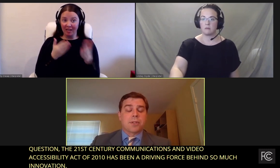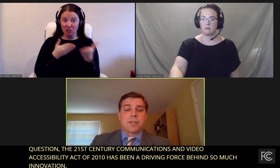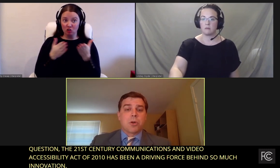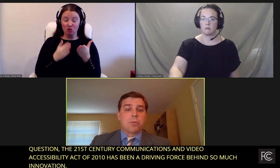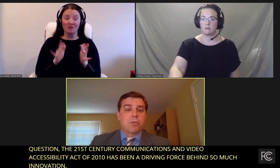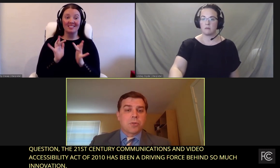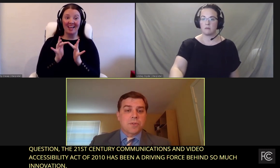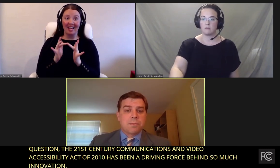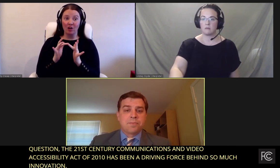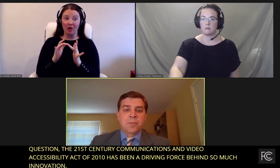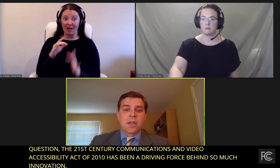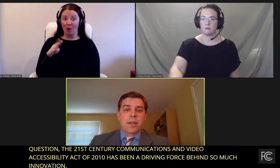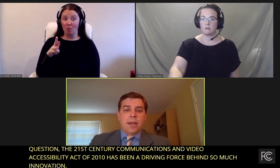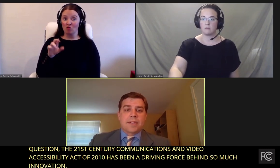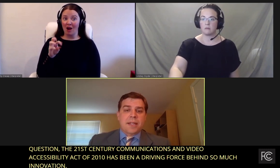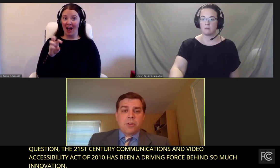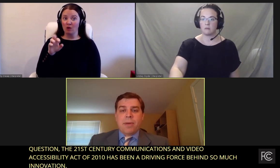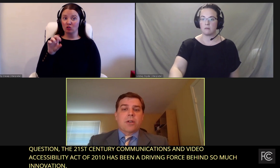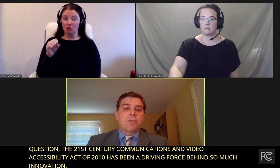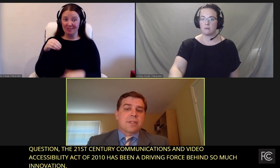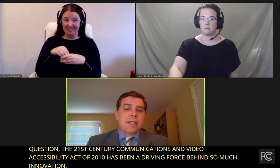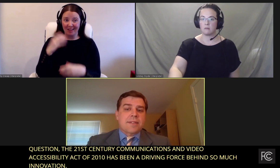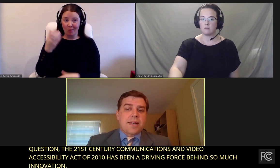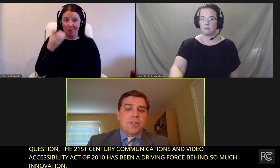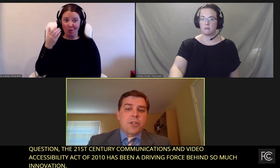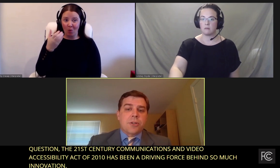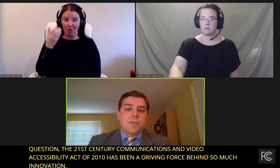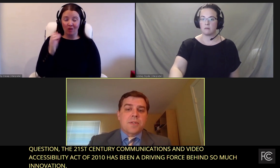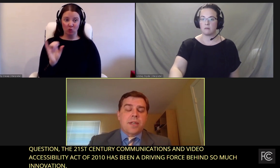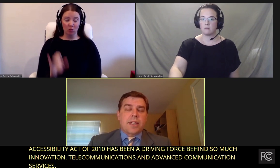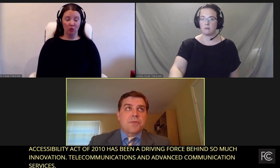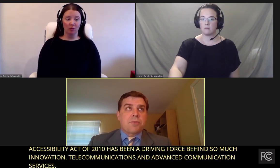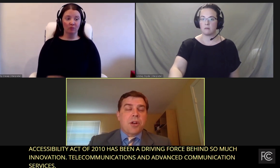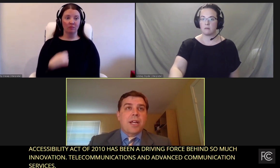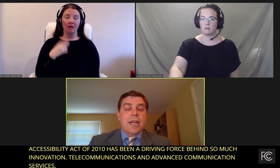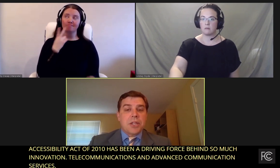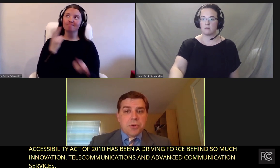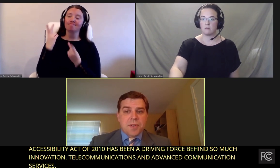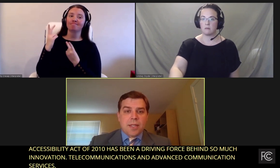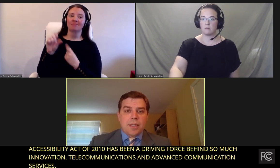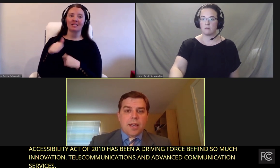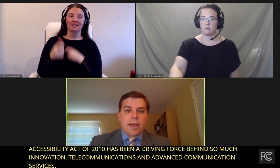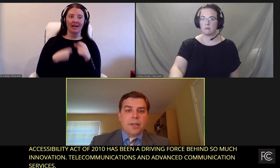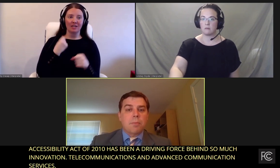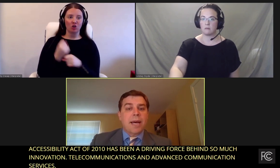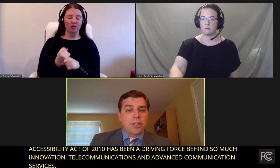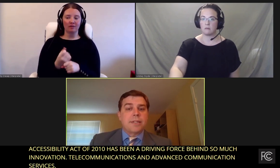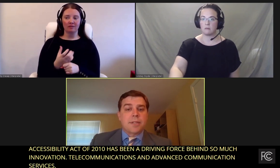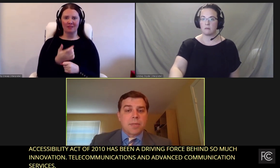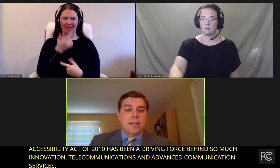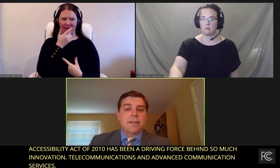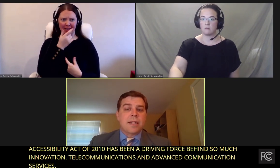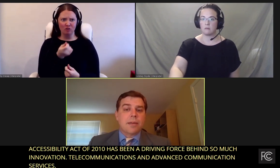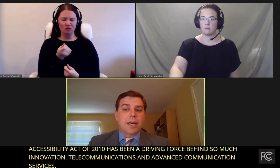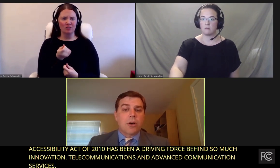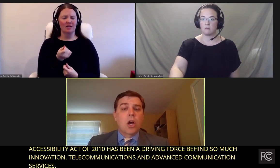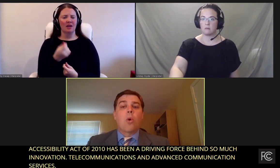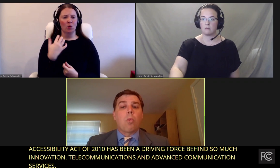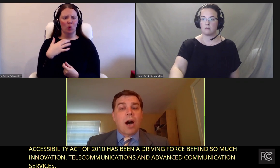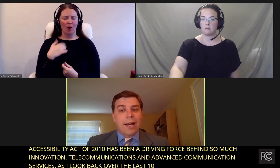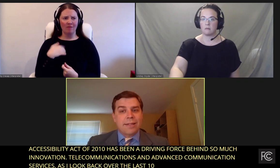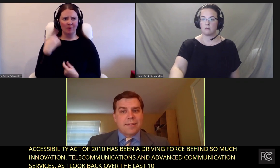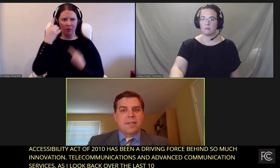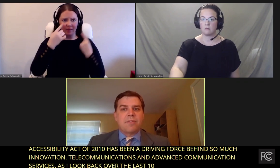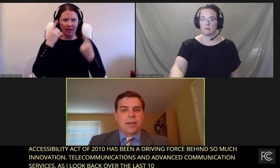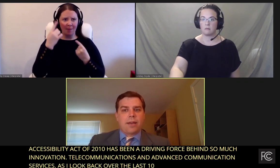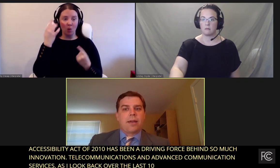browsers built in mobile phones. And as I look back over the last 10 years, it's very interesting and compelling to me to think about